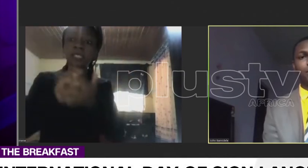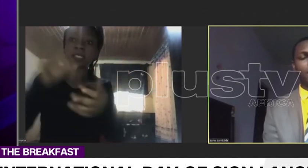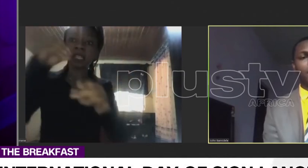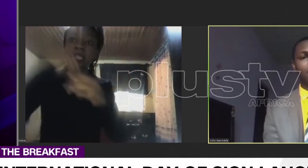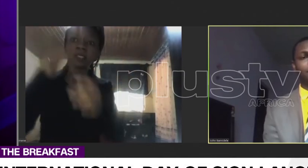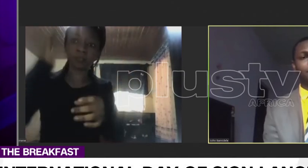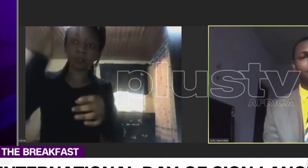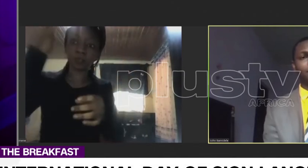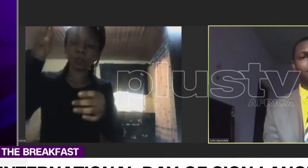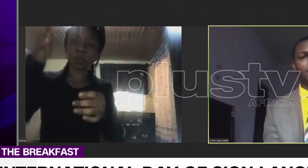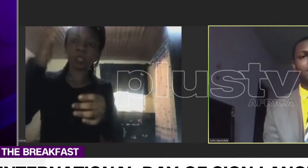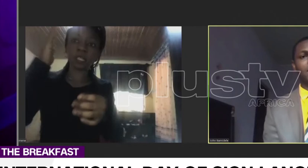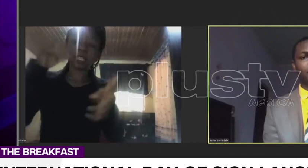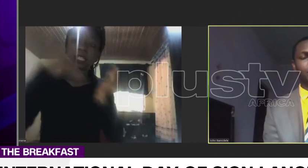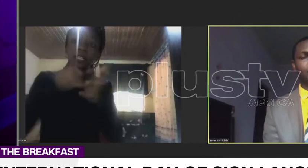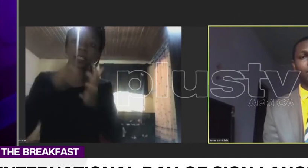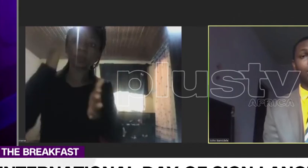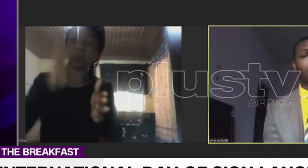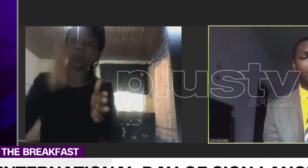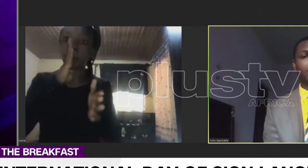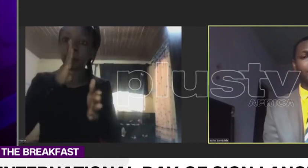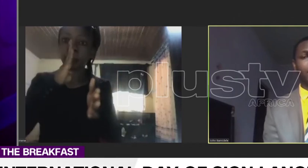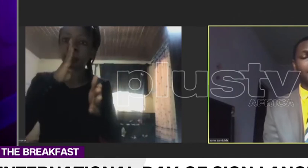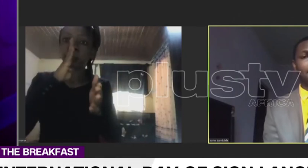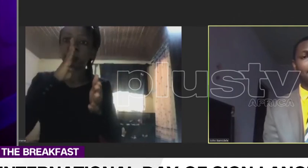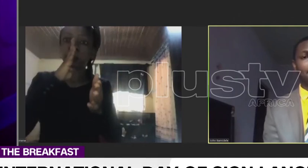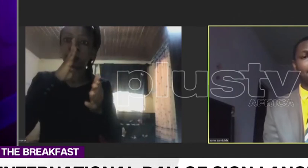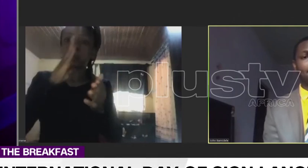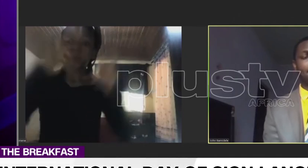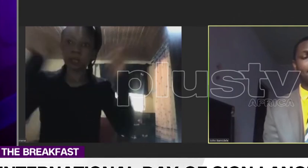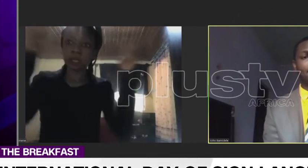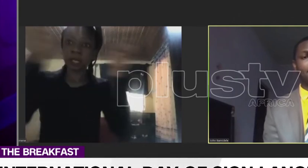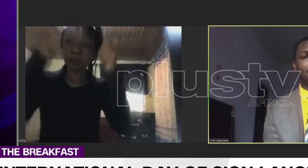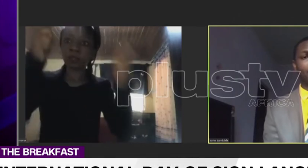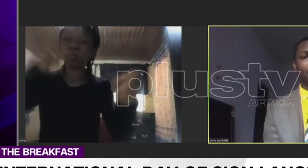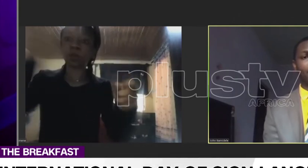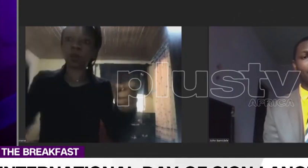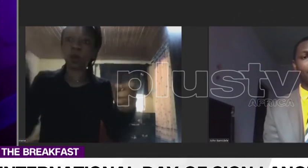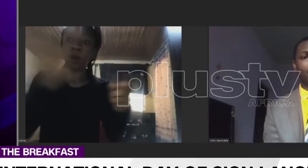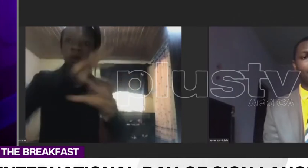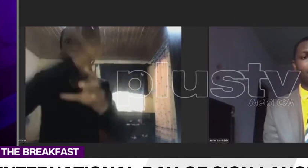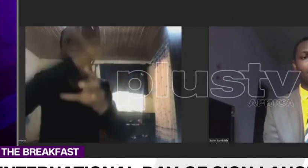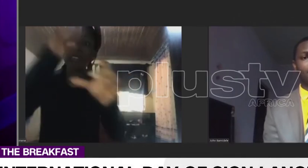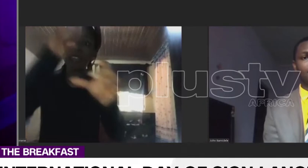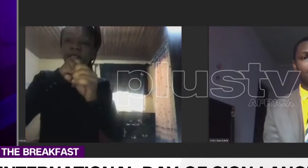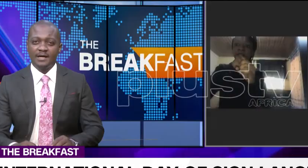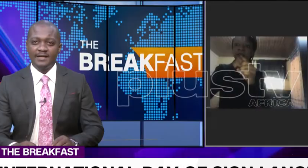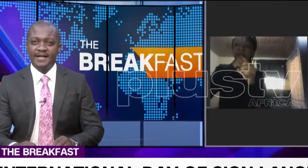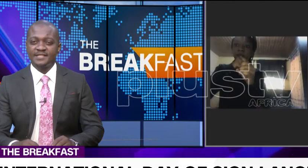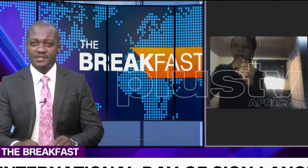celebration all over Nigeria. All right. And why would you say it is necessary